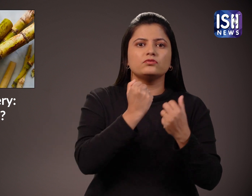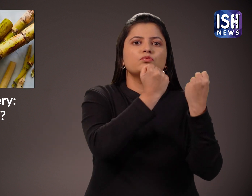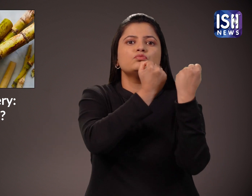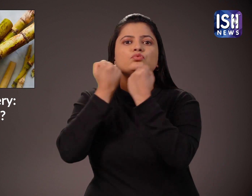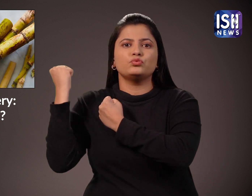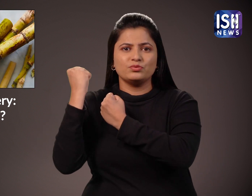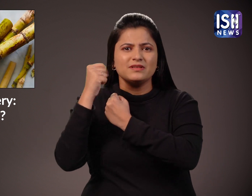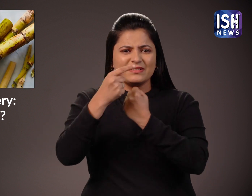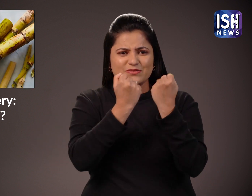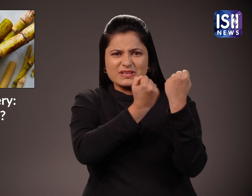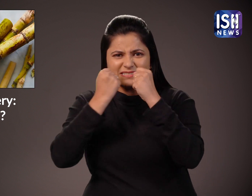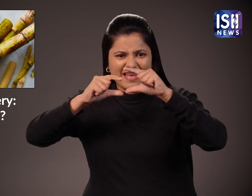all enjoy its delicious juice.